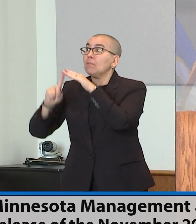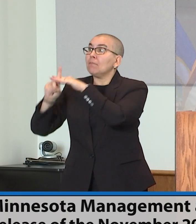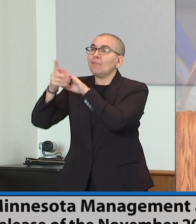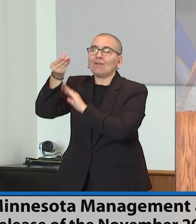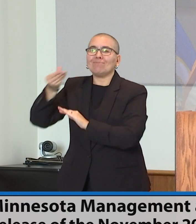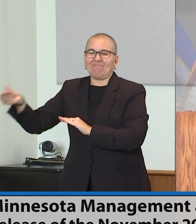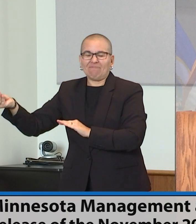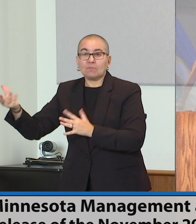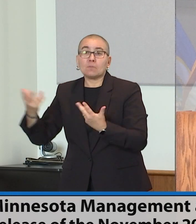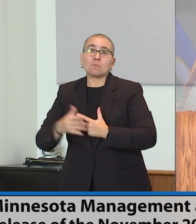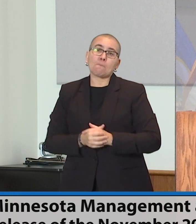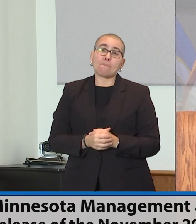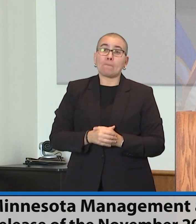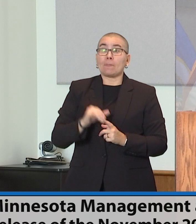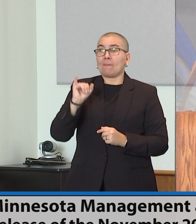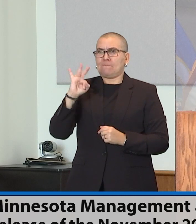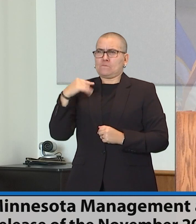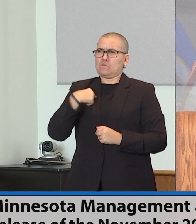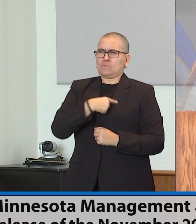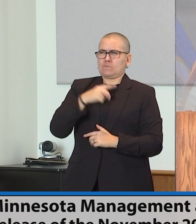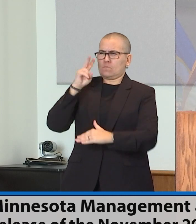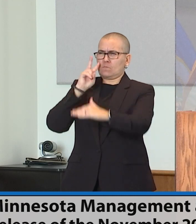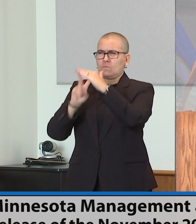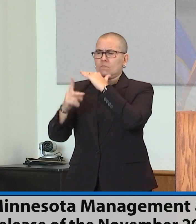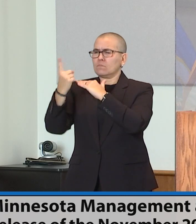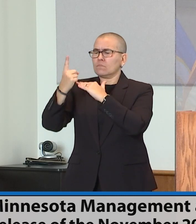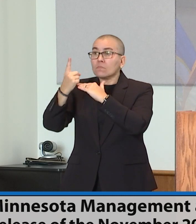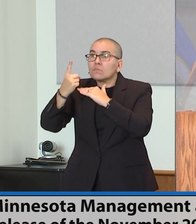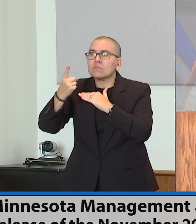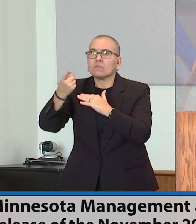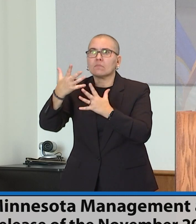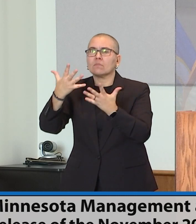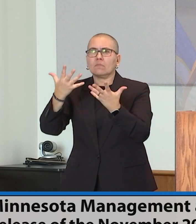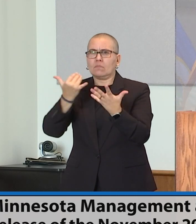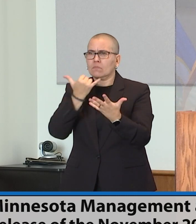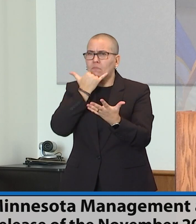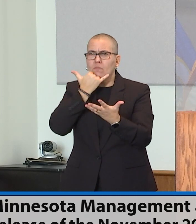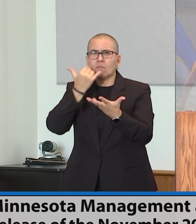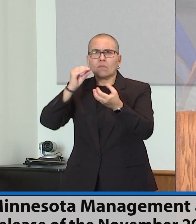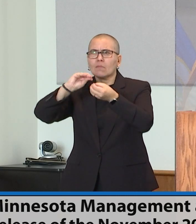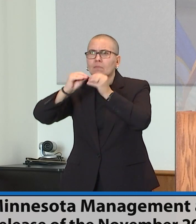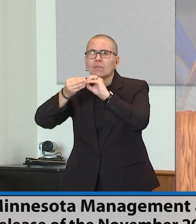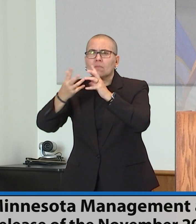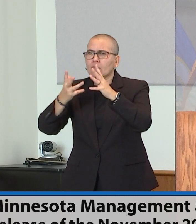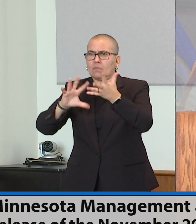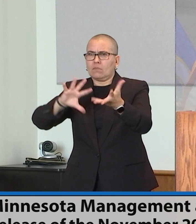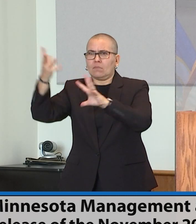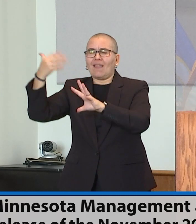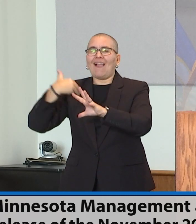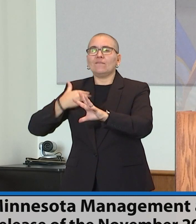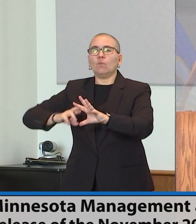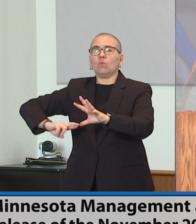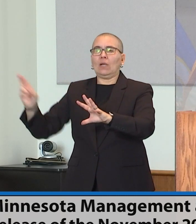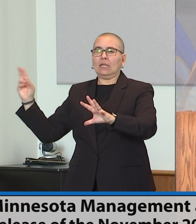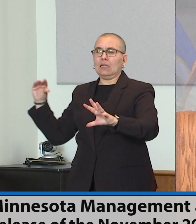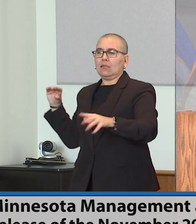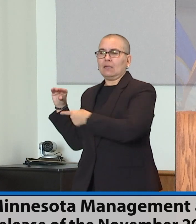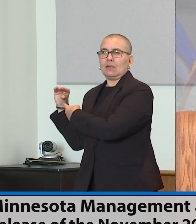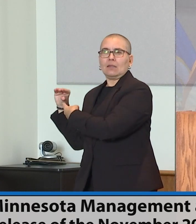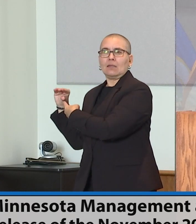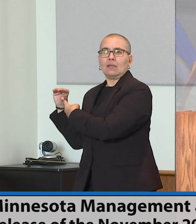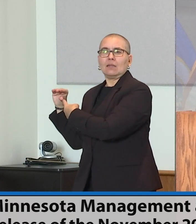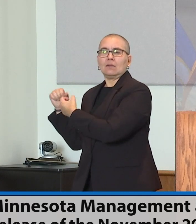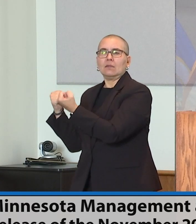the economy turns in between decisions and budget periods, that we have the ability to sustain what we've already got in current law.